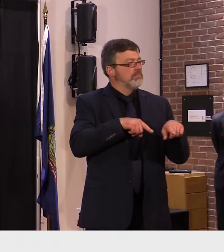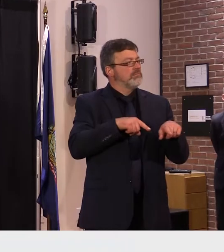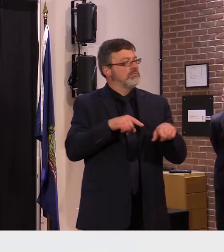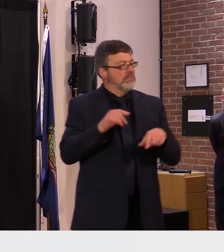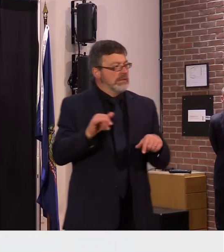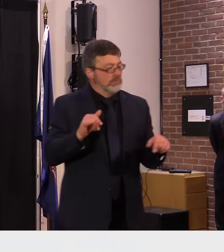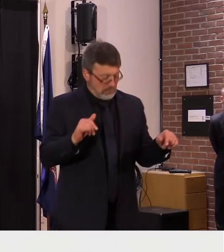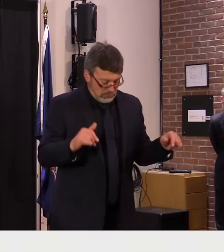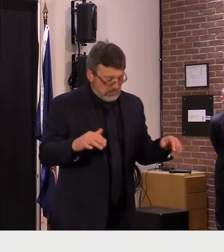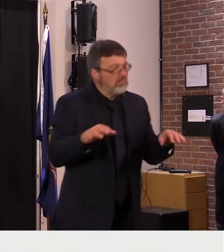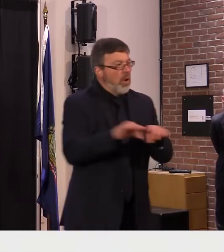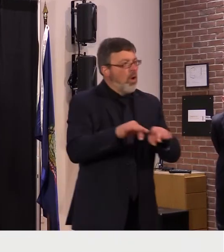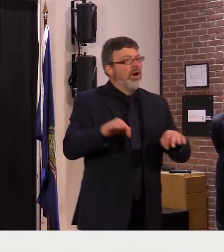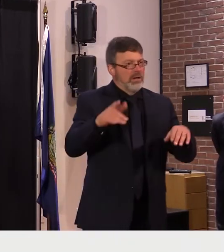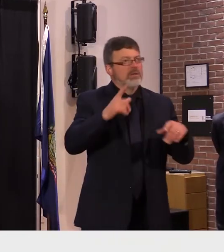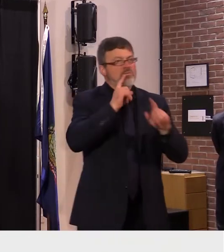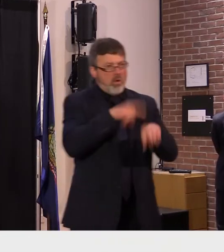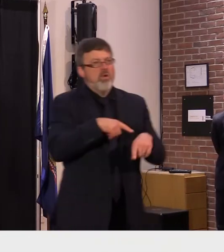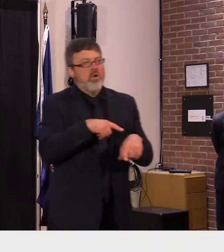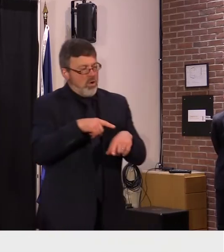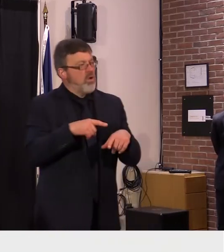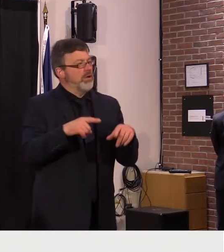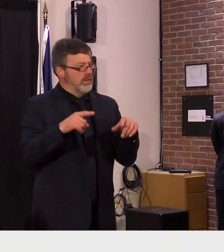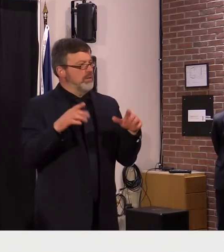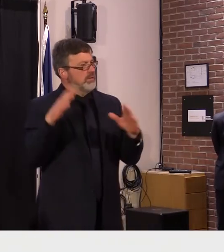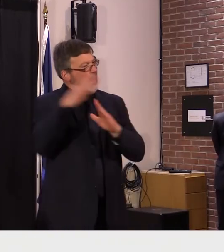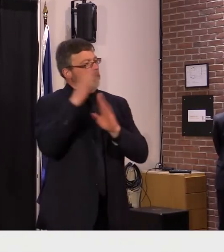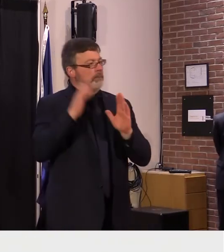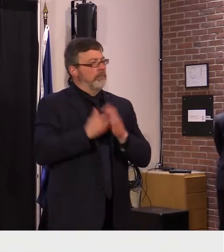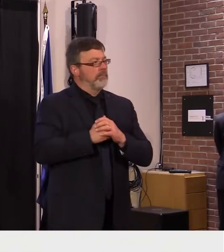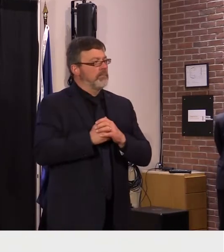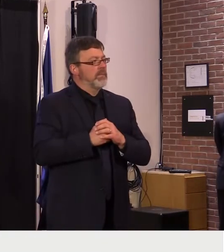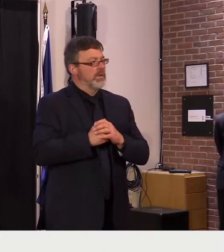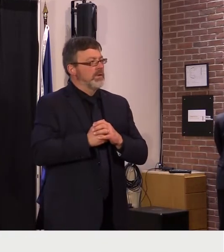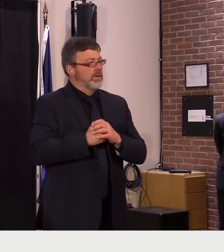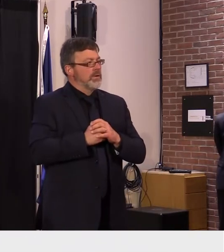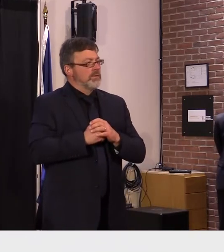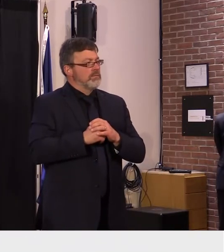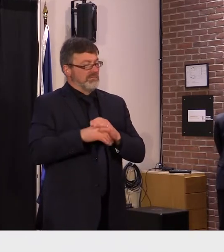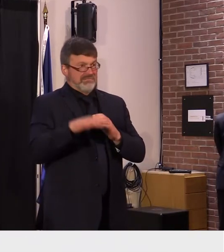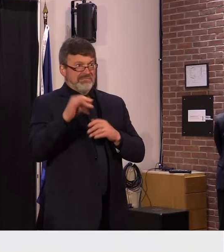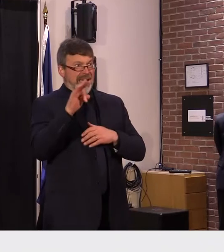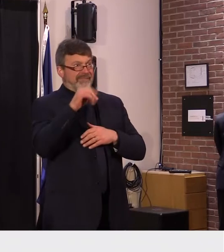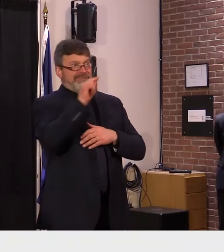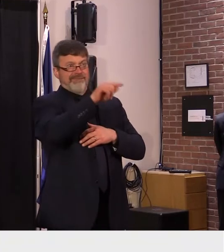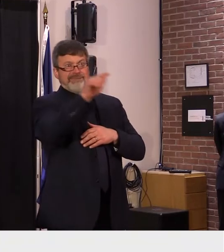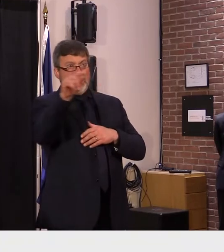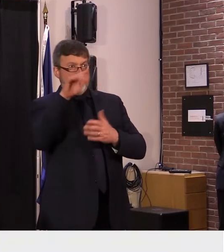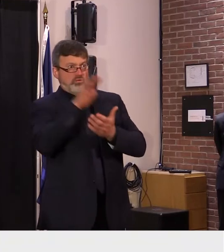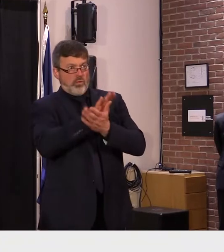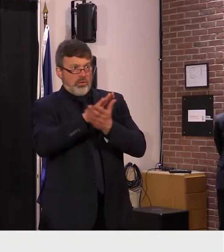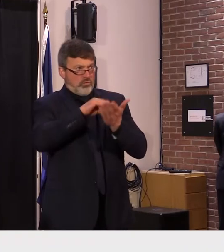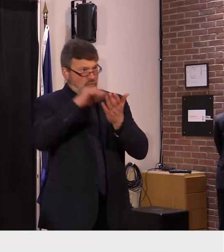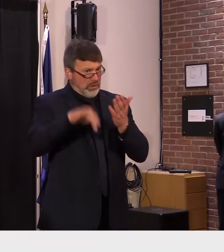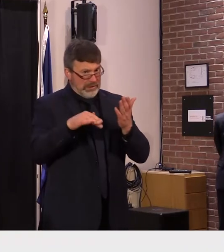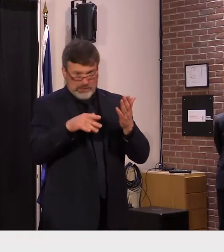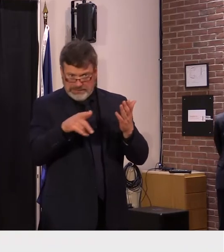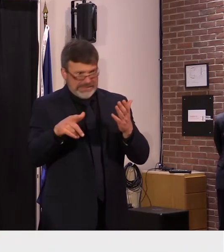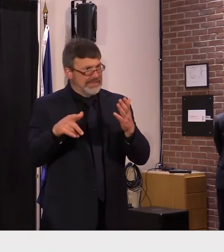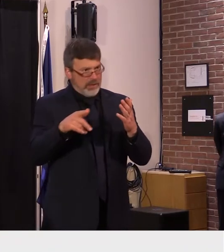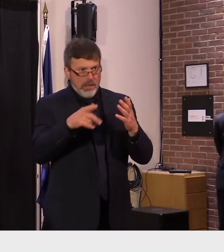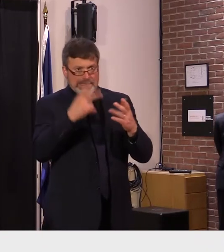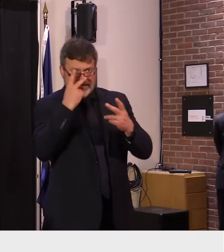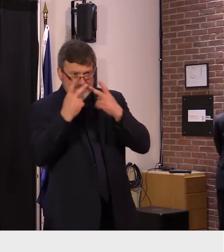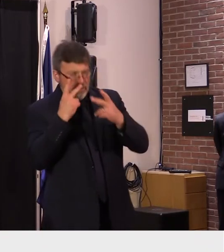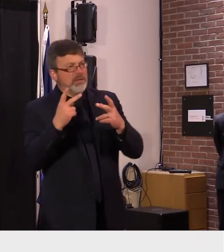work that took place a couple years ago we upgraded facilities and so forth i think going forward we'll probably double down on the